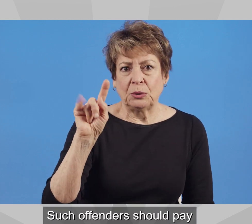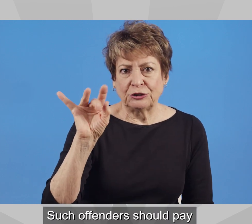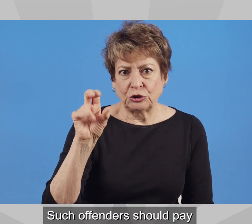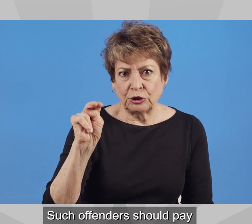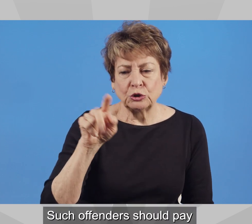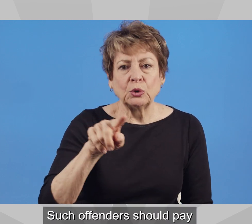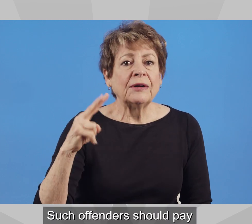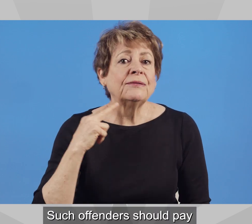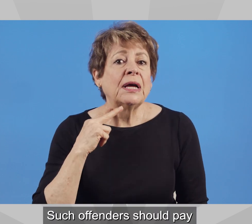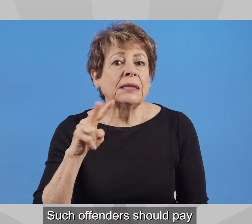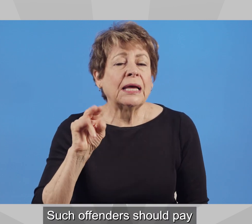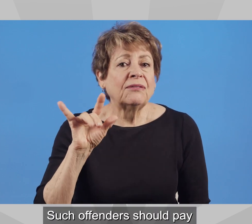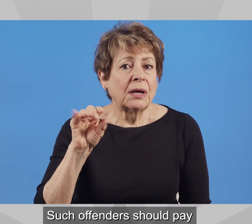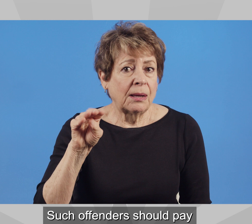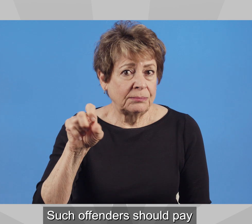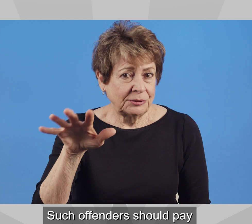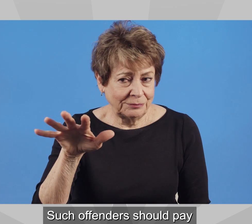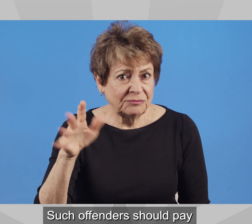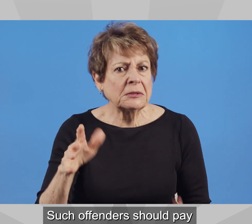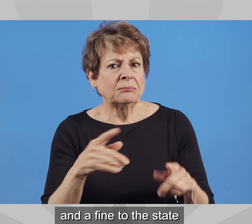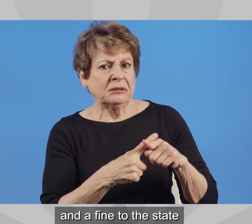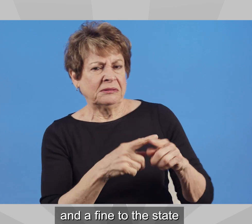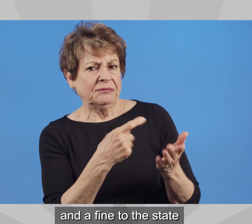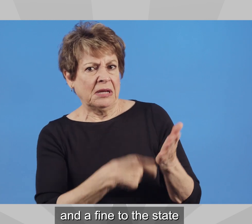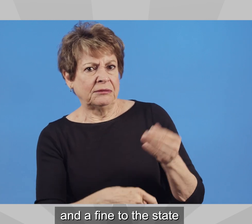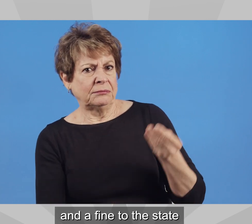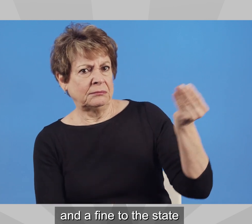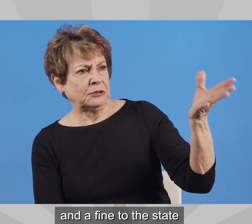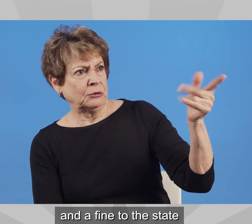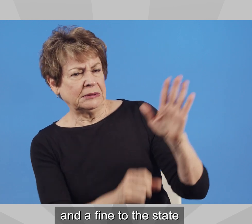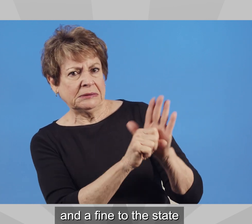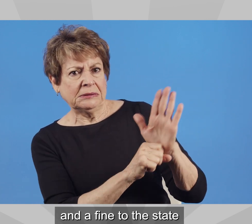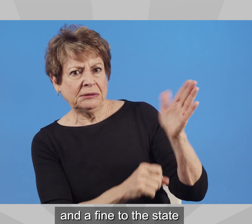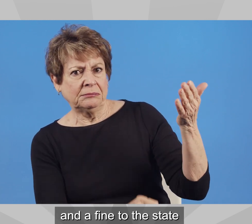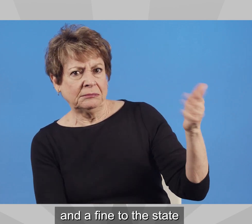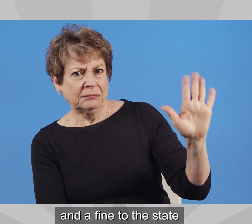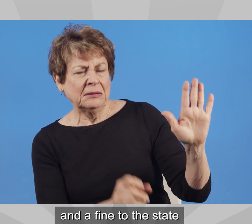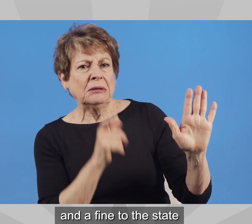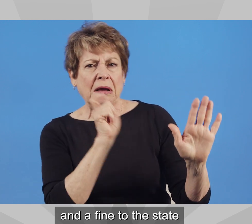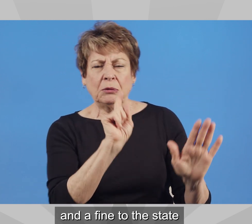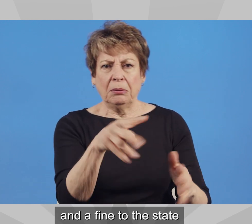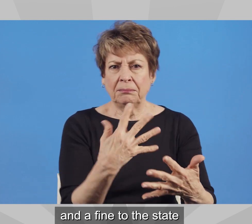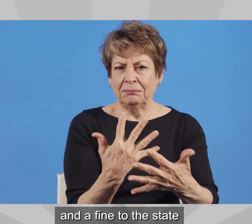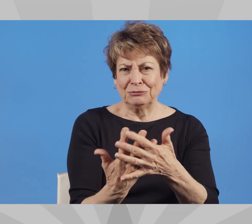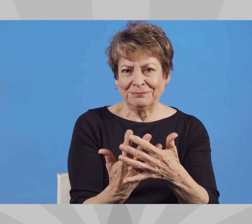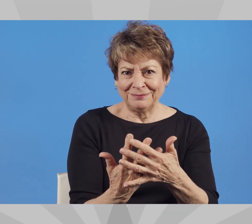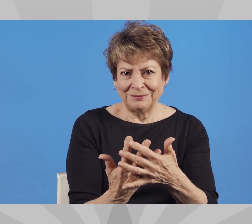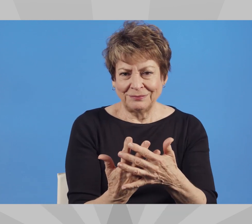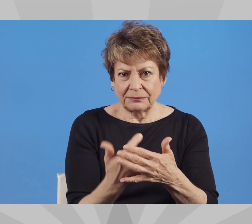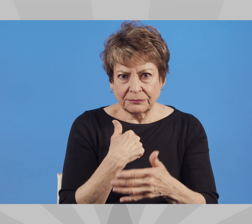Such offenders should pay restitution to their victims and a fine to the state, but never go to prison.